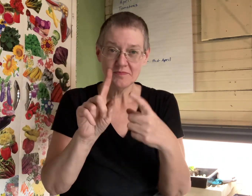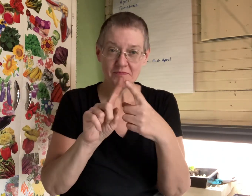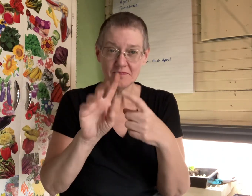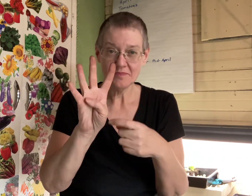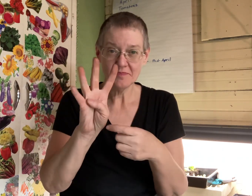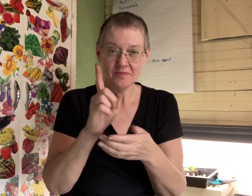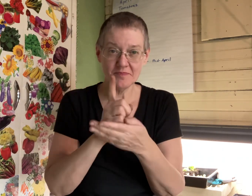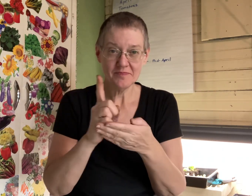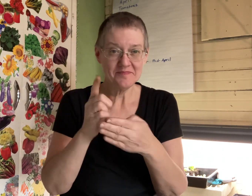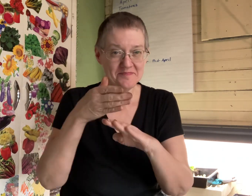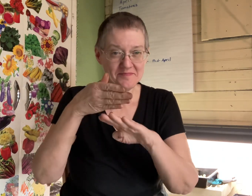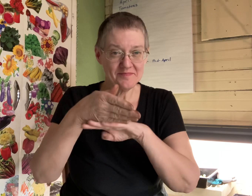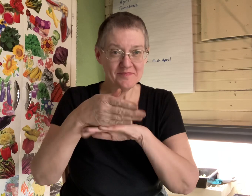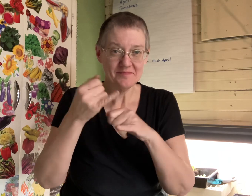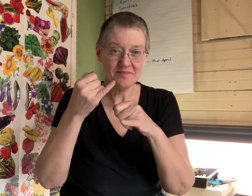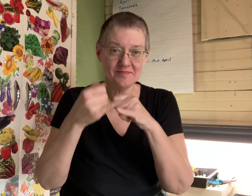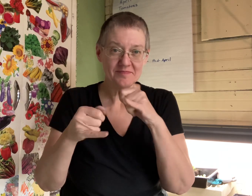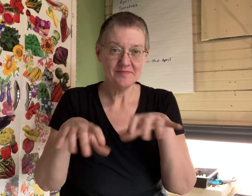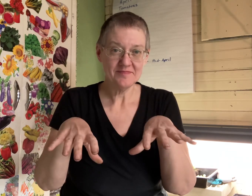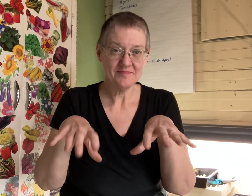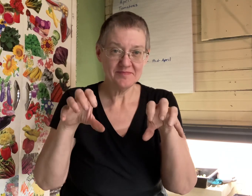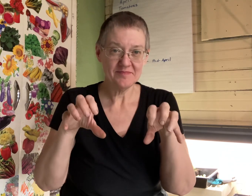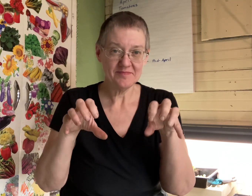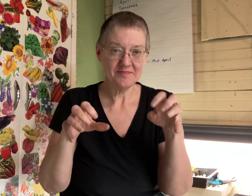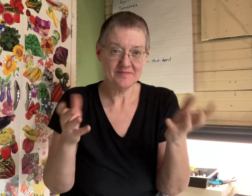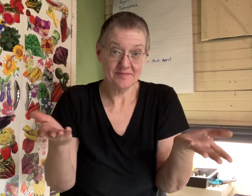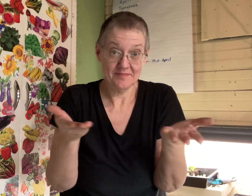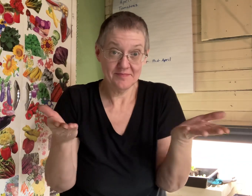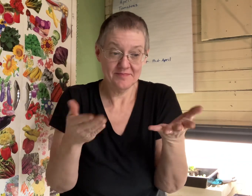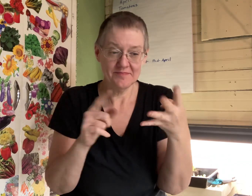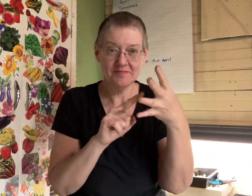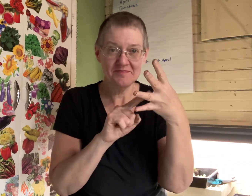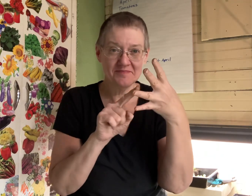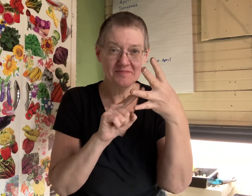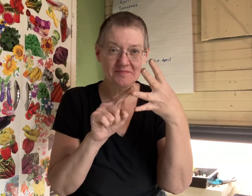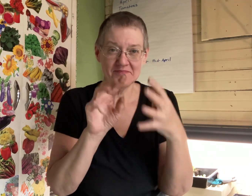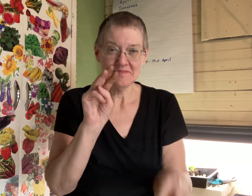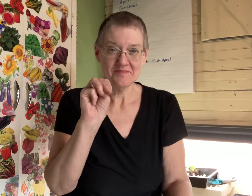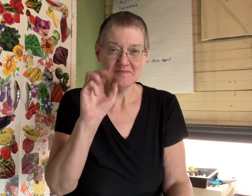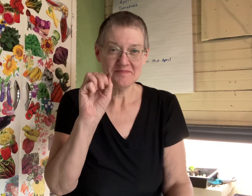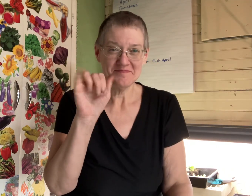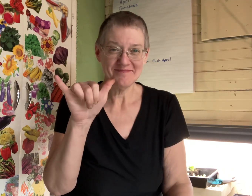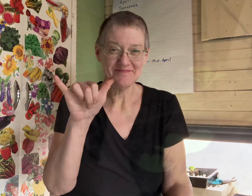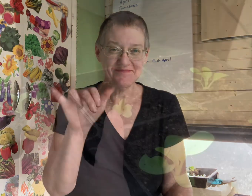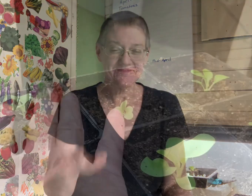two to four weeks after our last freeze here that's mid-may